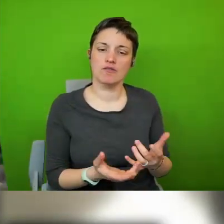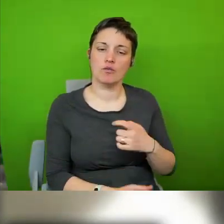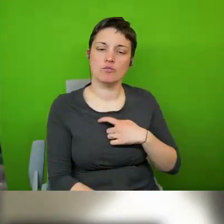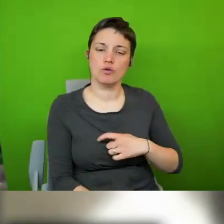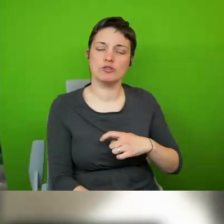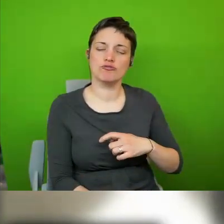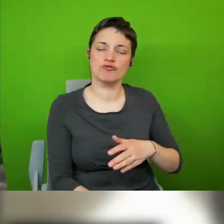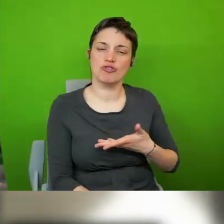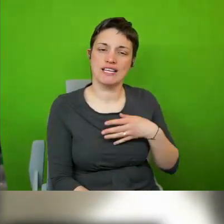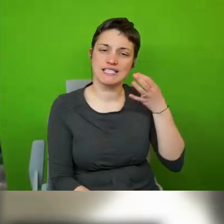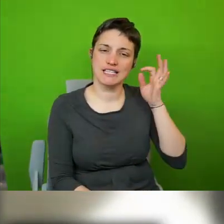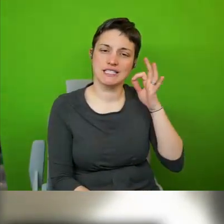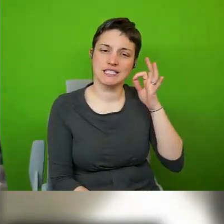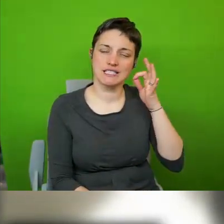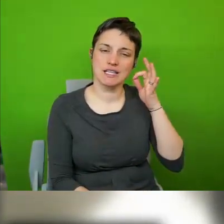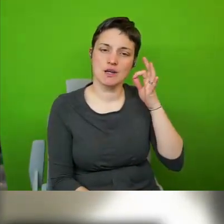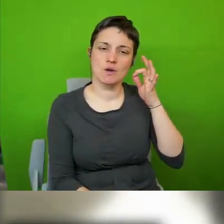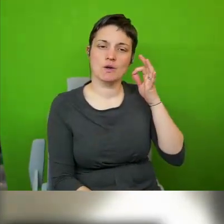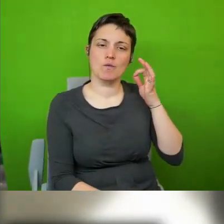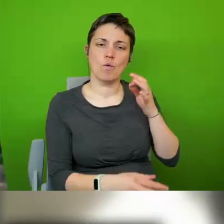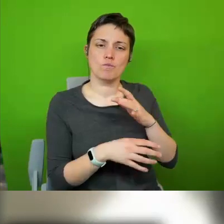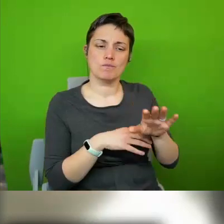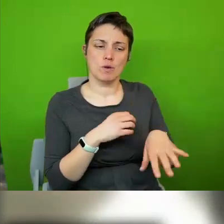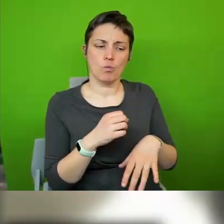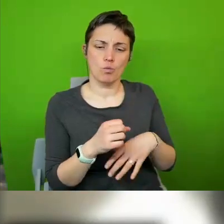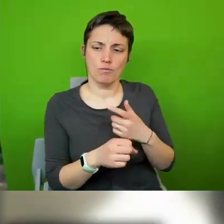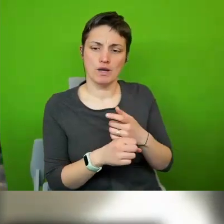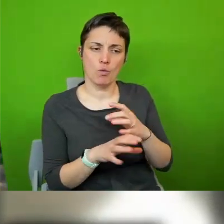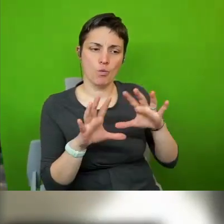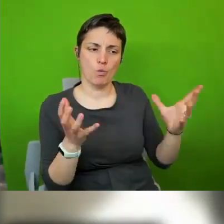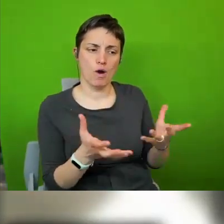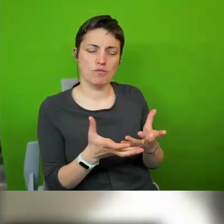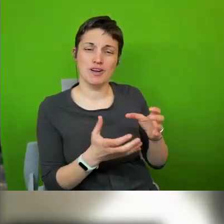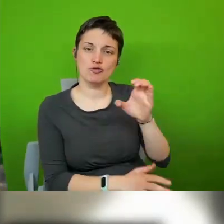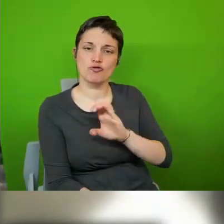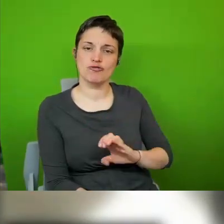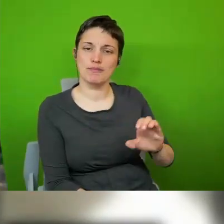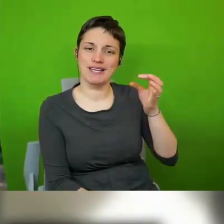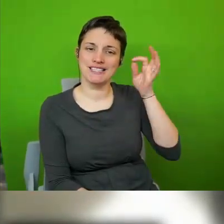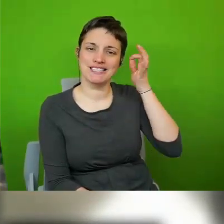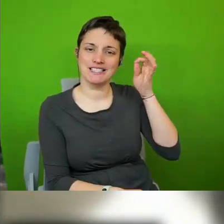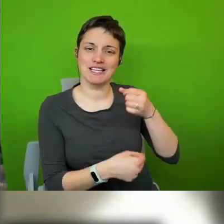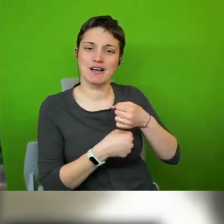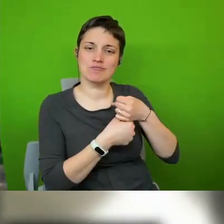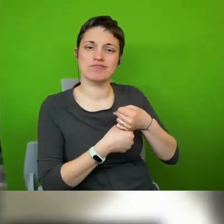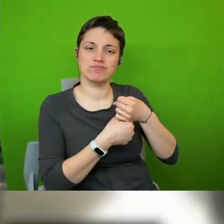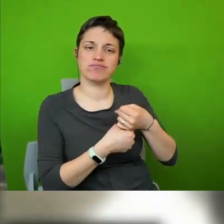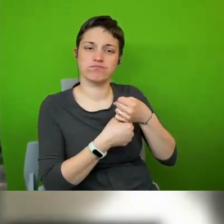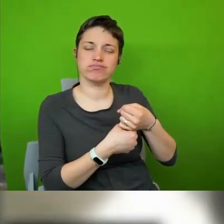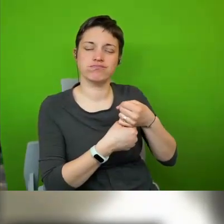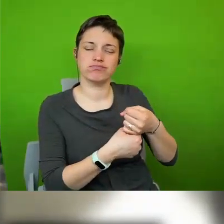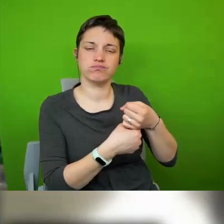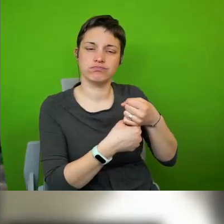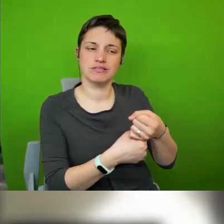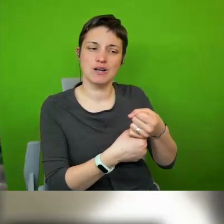much of the driving force is being done by european cities and that of course brings with you the specific european understanding of what human rights are